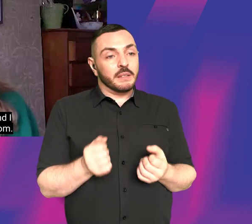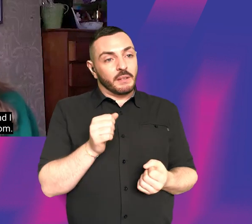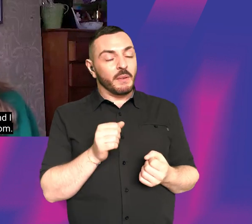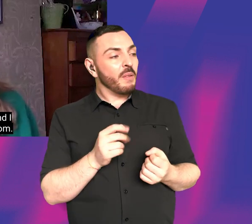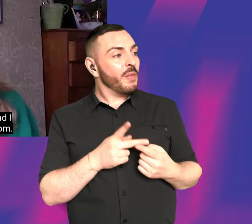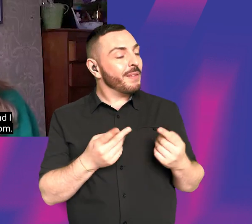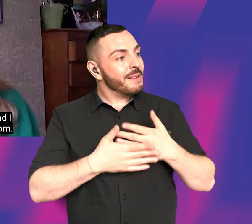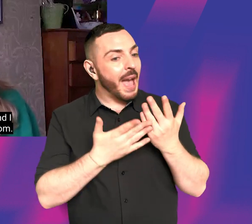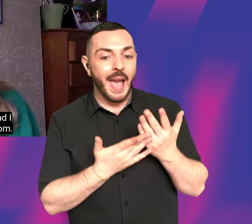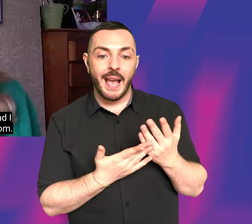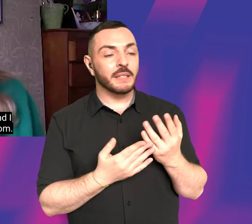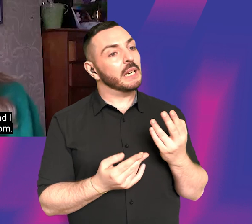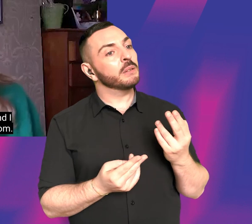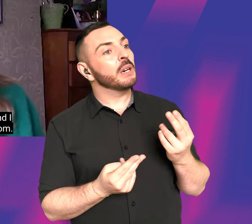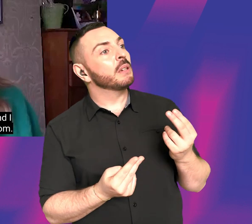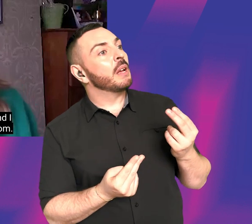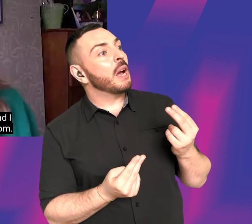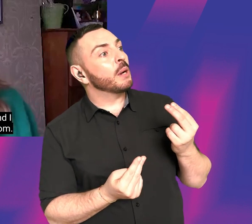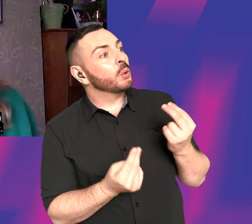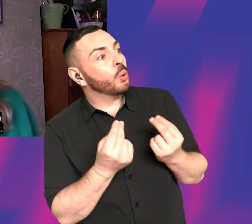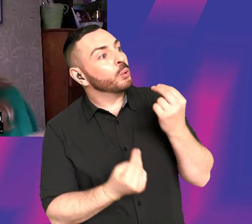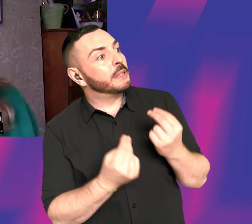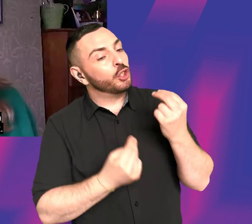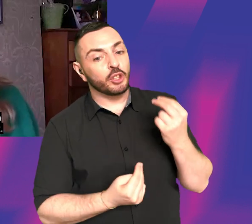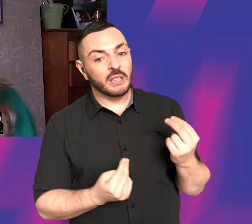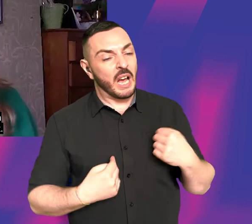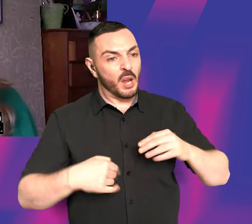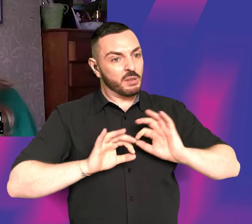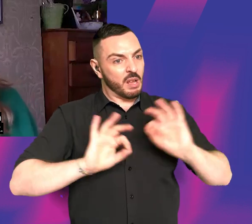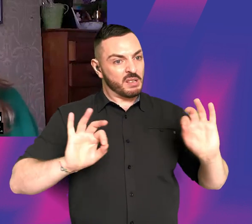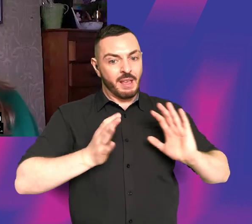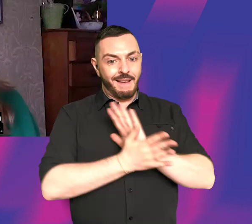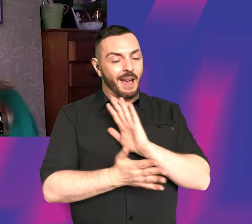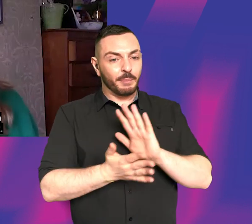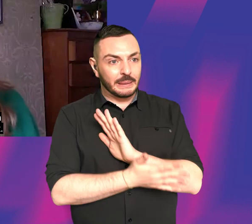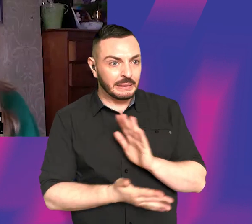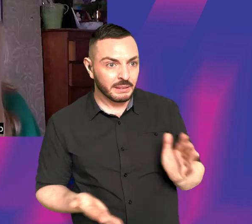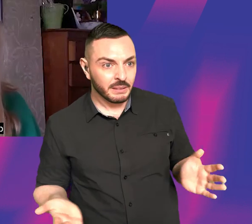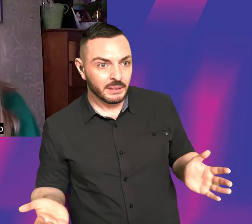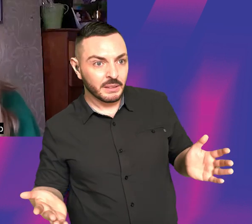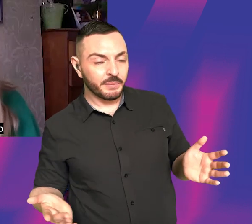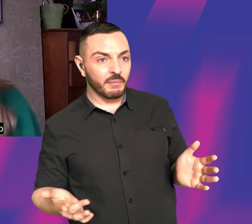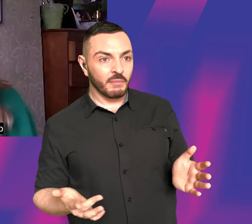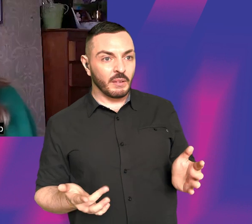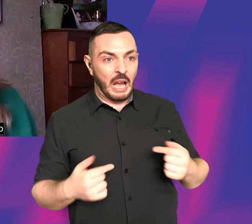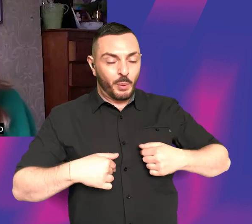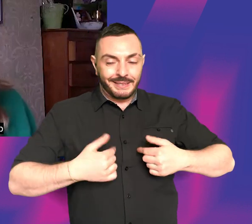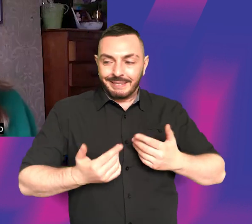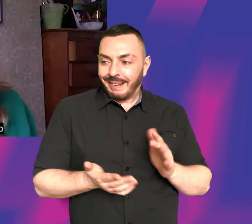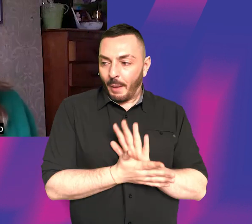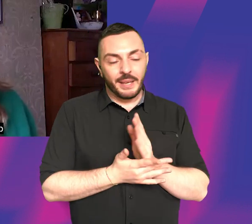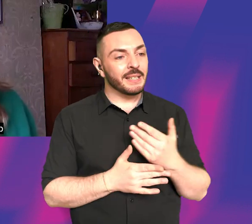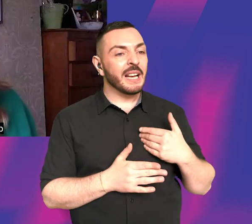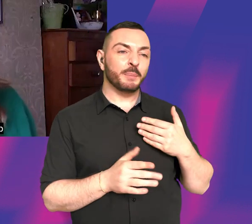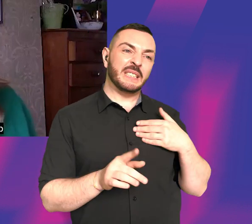audition the other day, and I wasn't happy with what I did in the room. And it was really nothing to do with whether they offered it to me or not. I just didn't feel like I'd